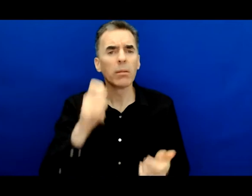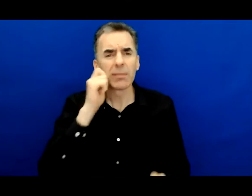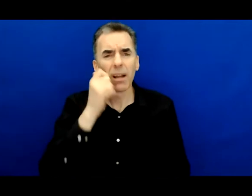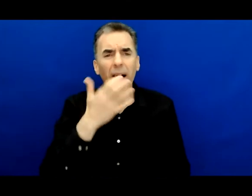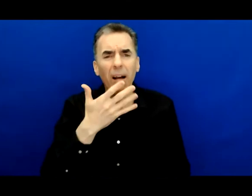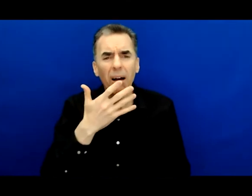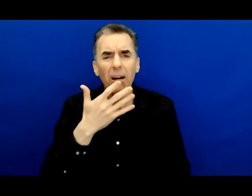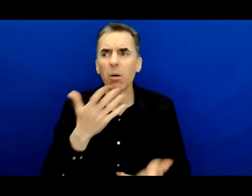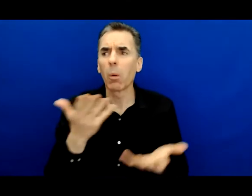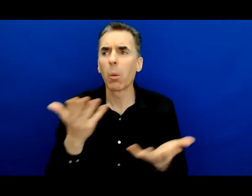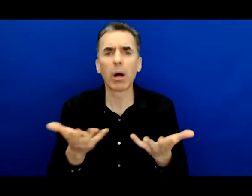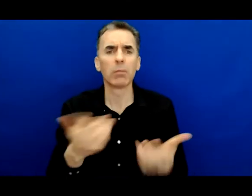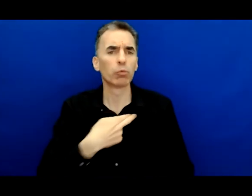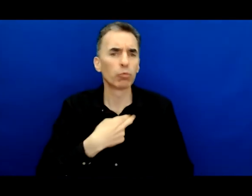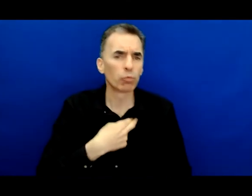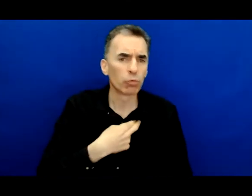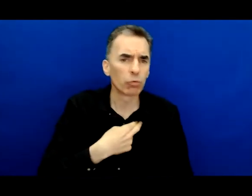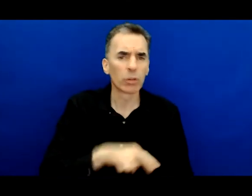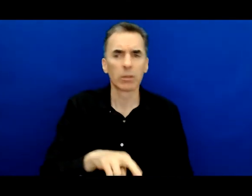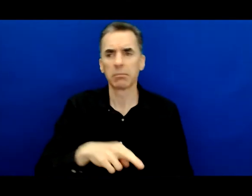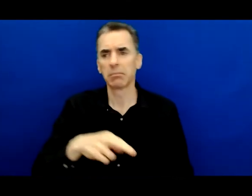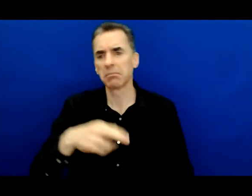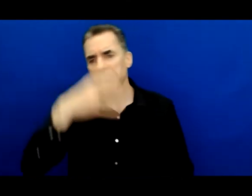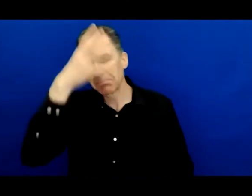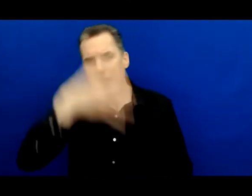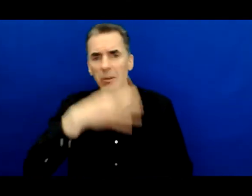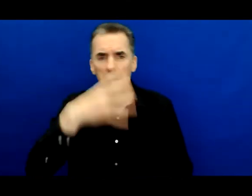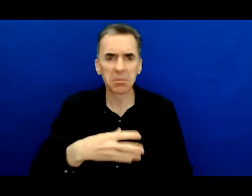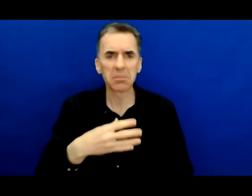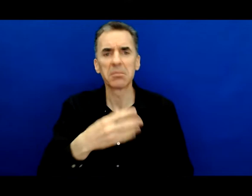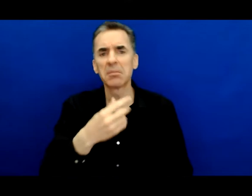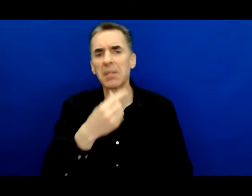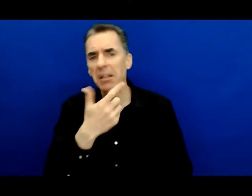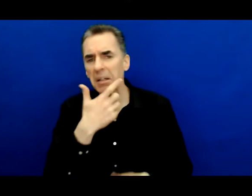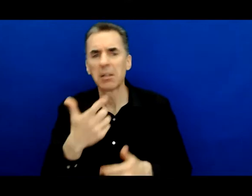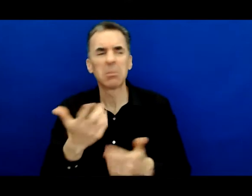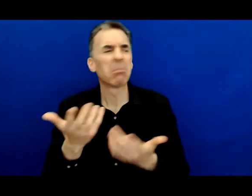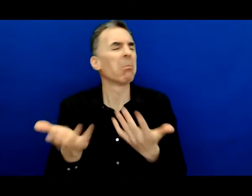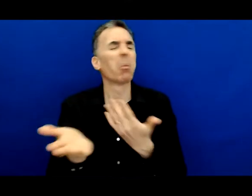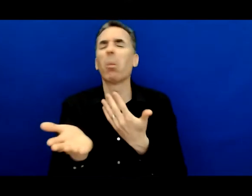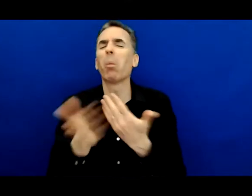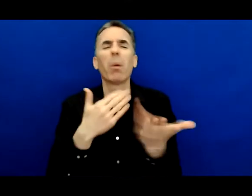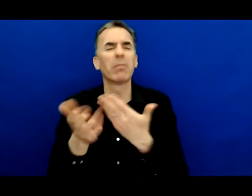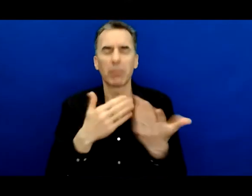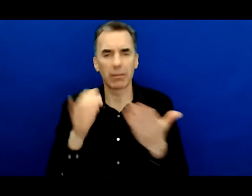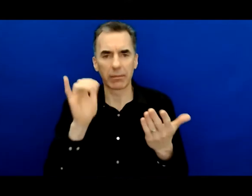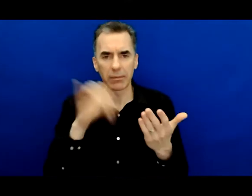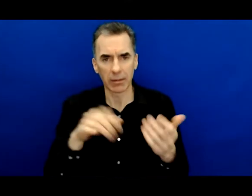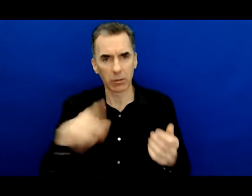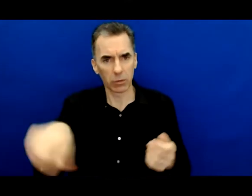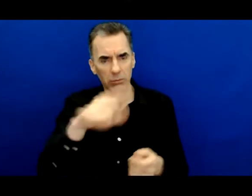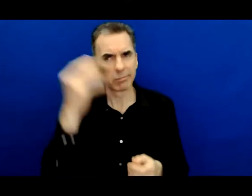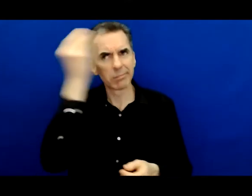your religion, your political choice, or socioeconomic status, that's my ask, is that we can work